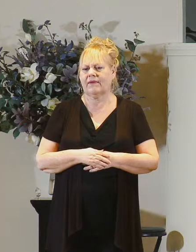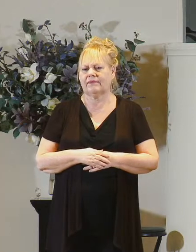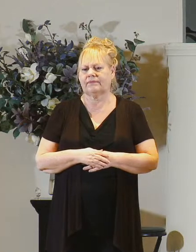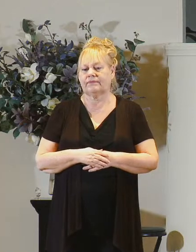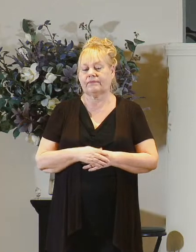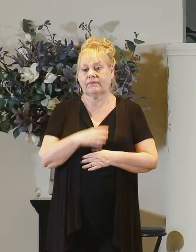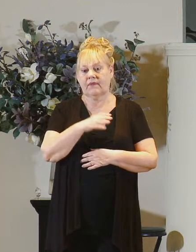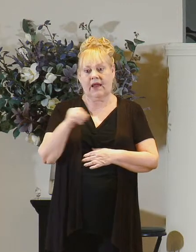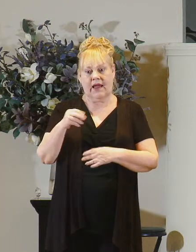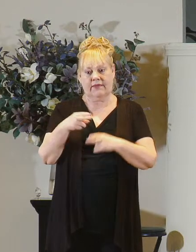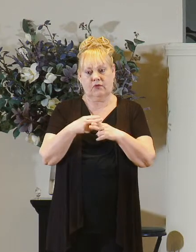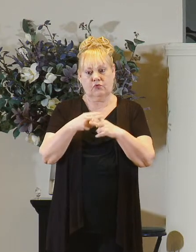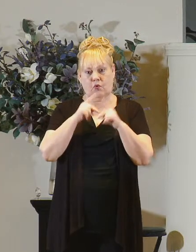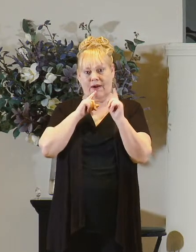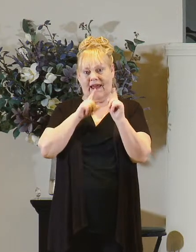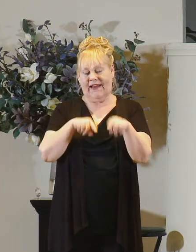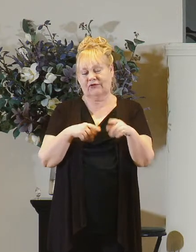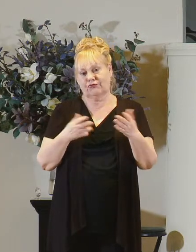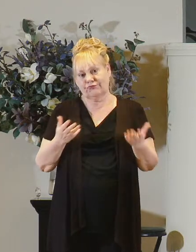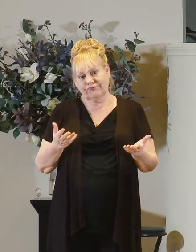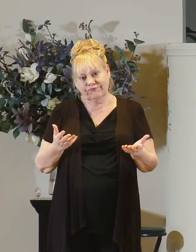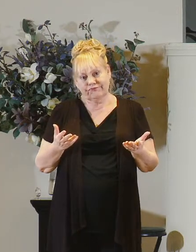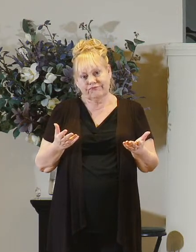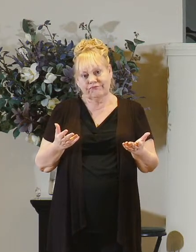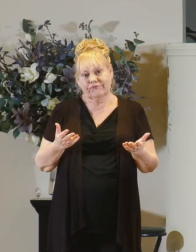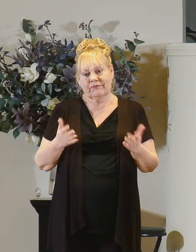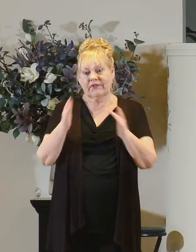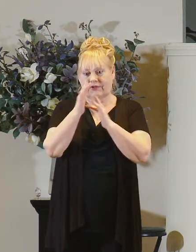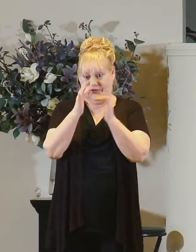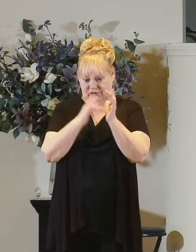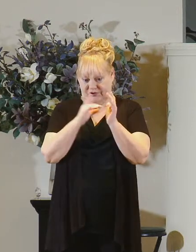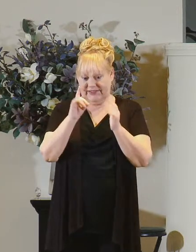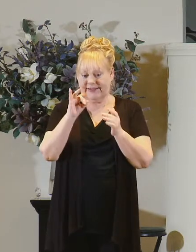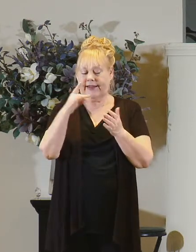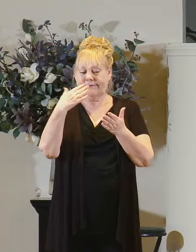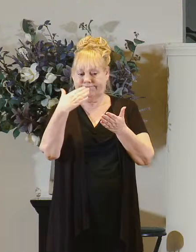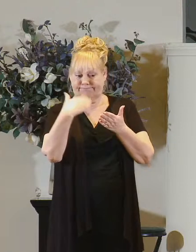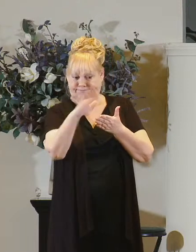and the short answer is he has